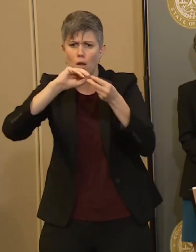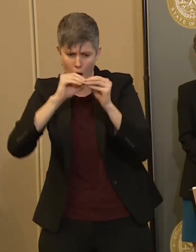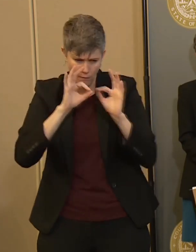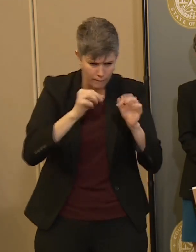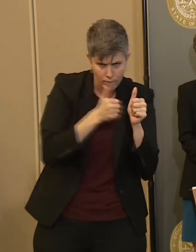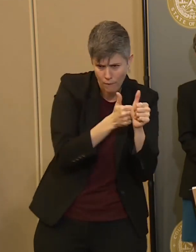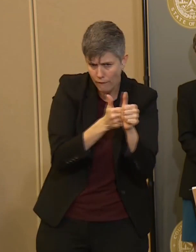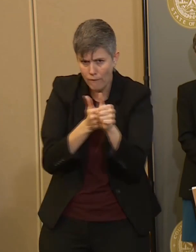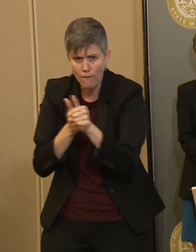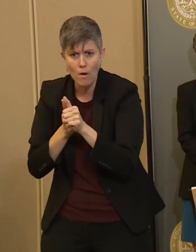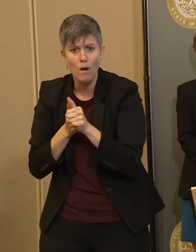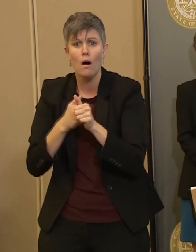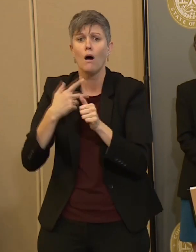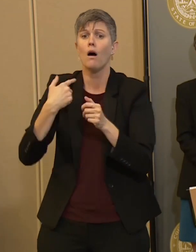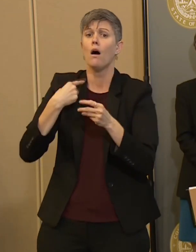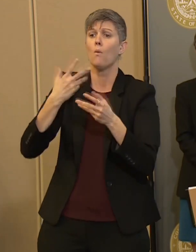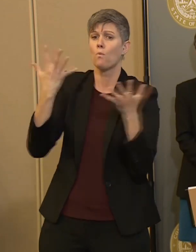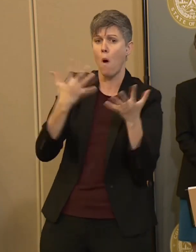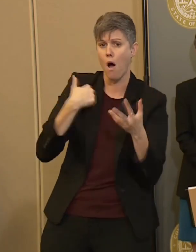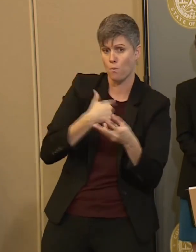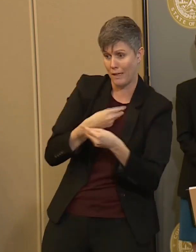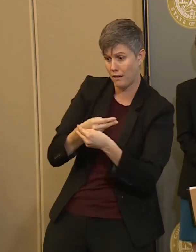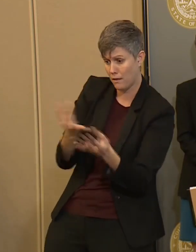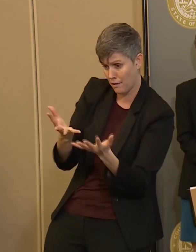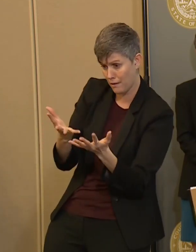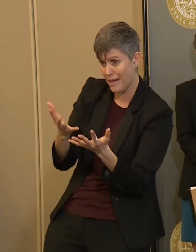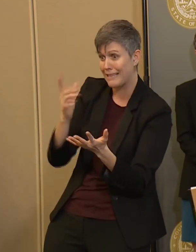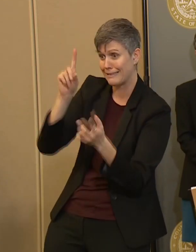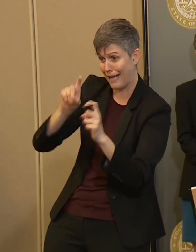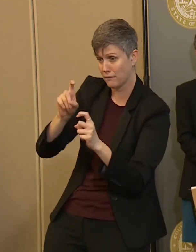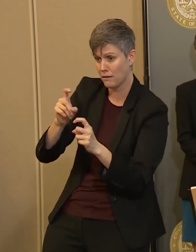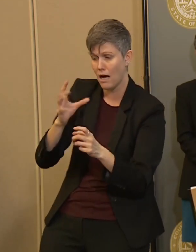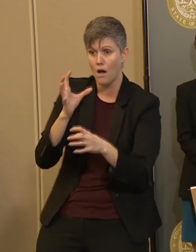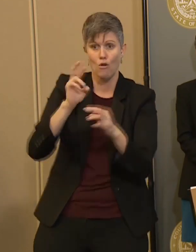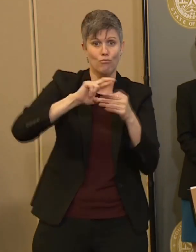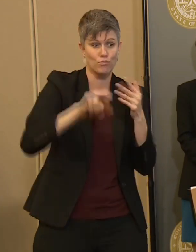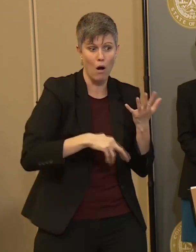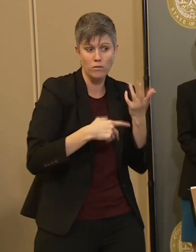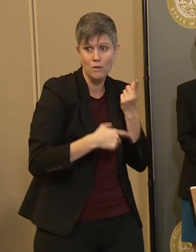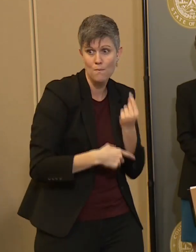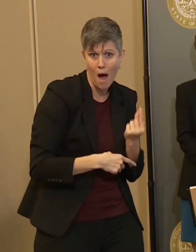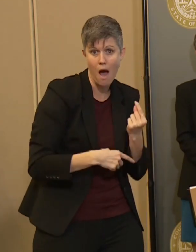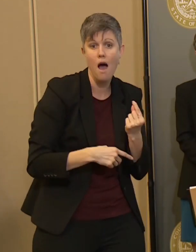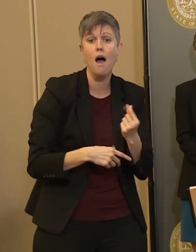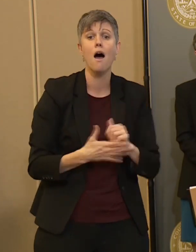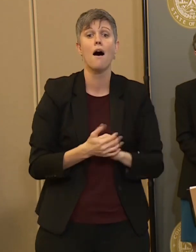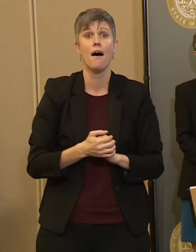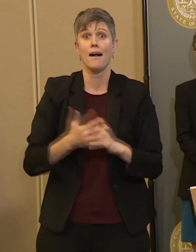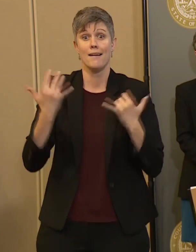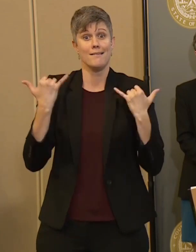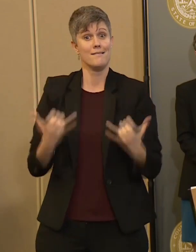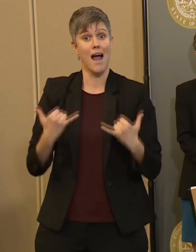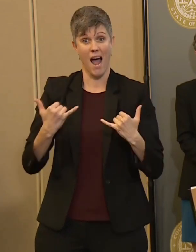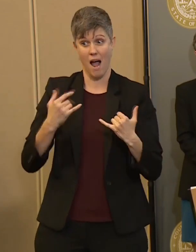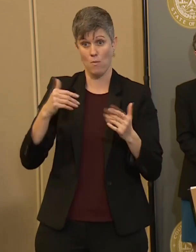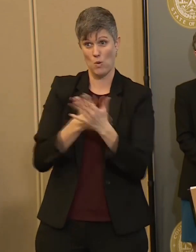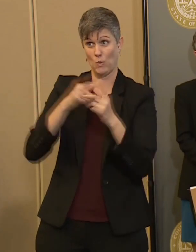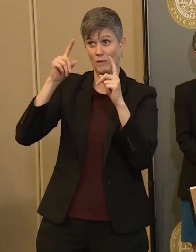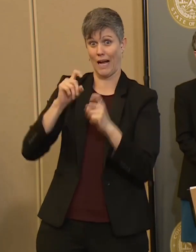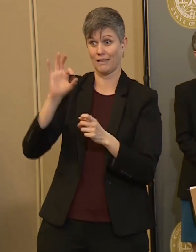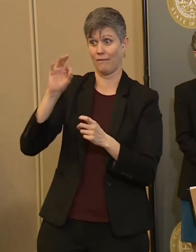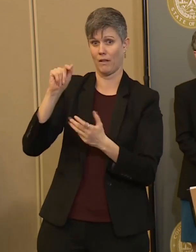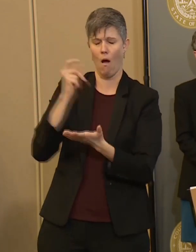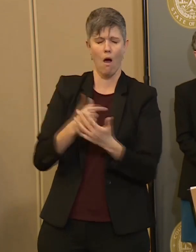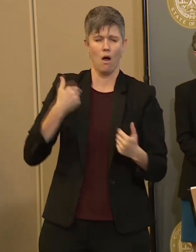and the testing results themselves. And we're very excited about this at home test that was just approved. So again, as